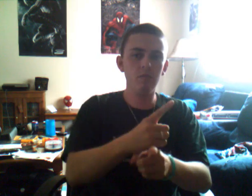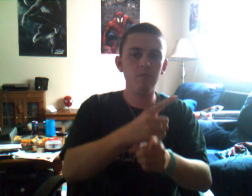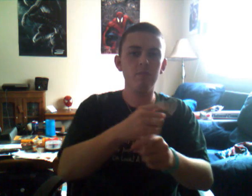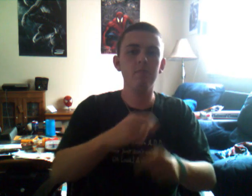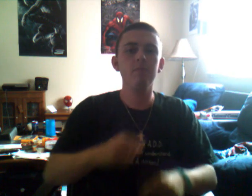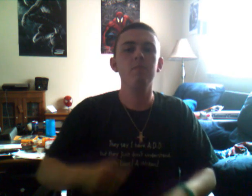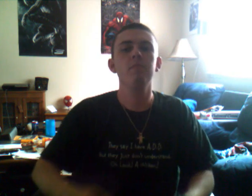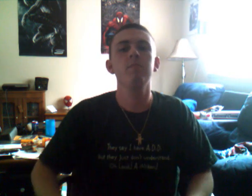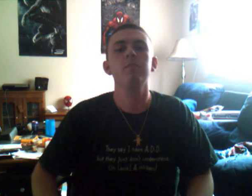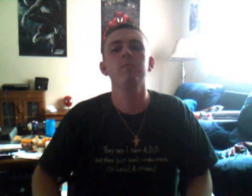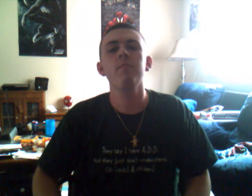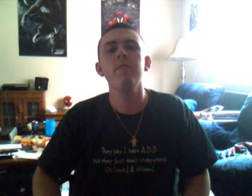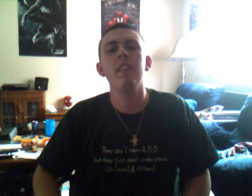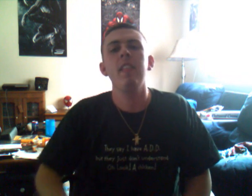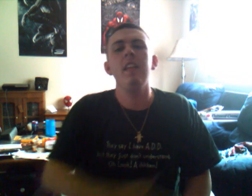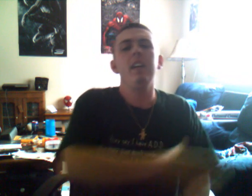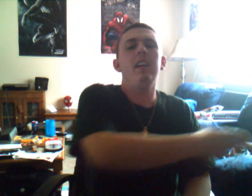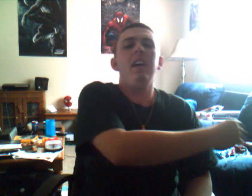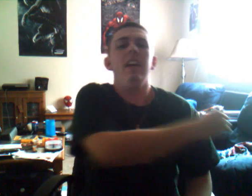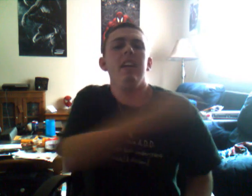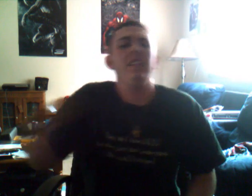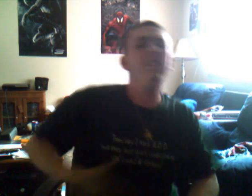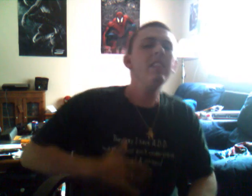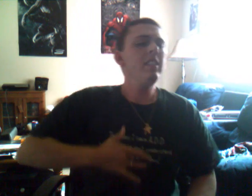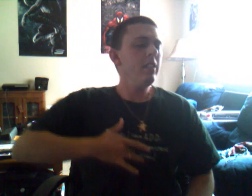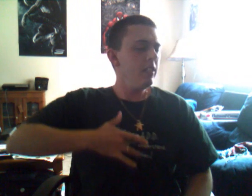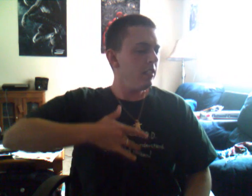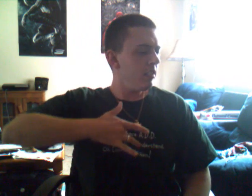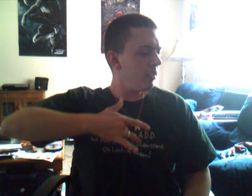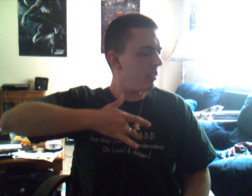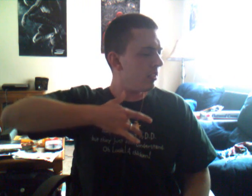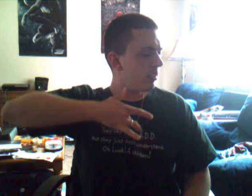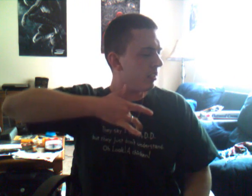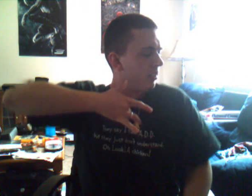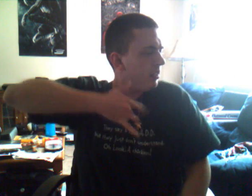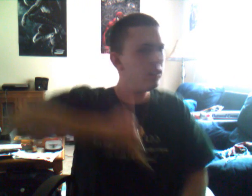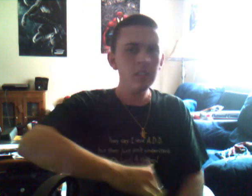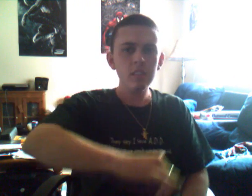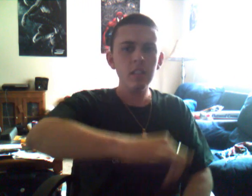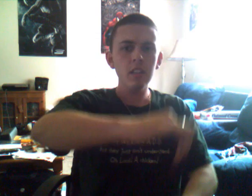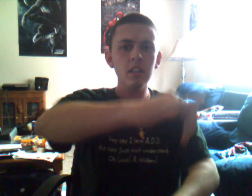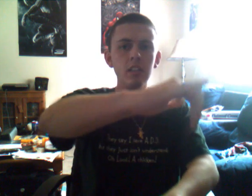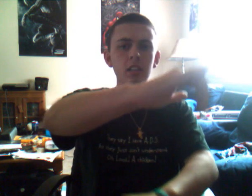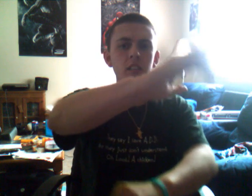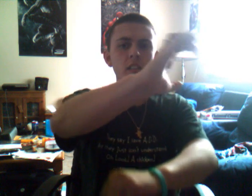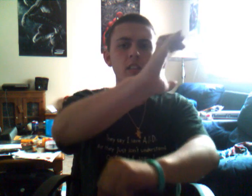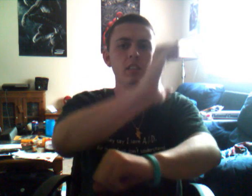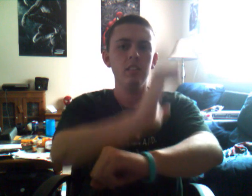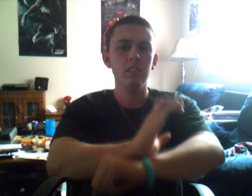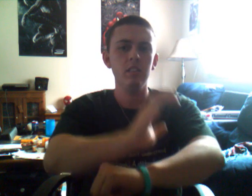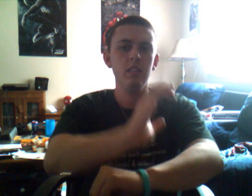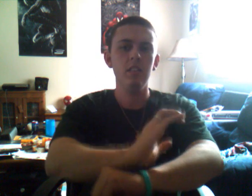And it feels like tonight,